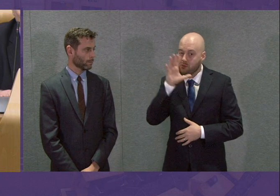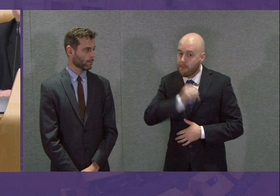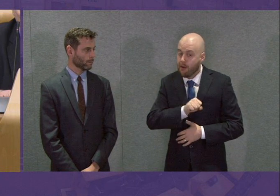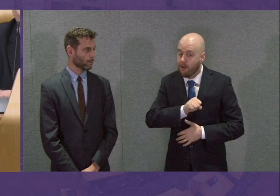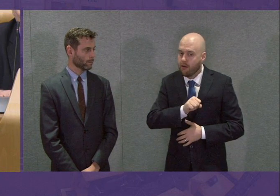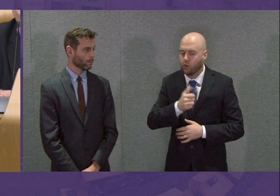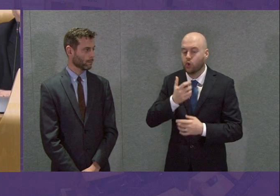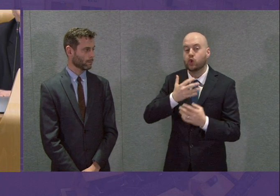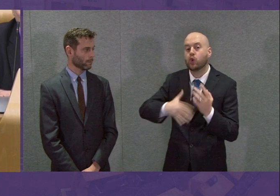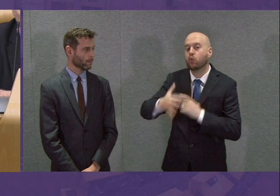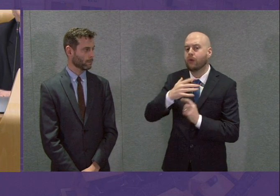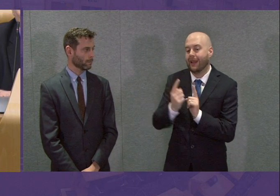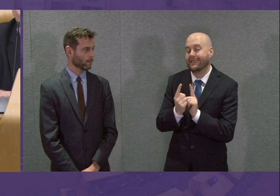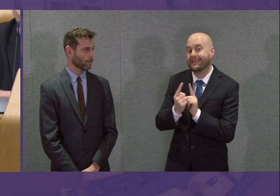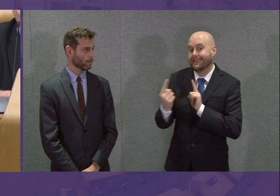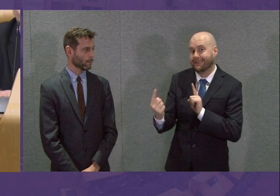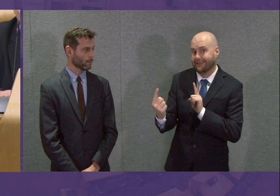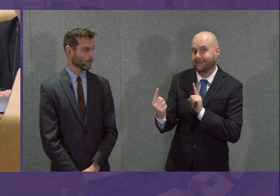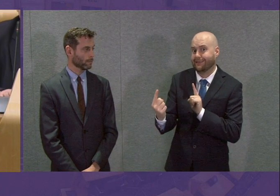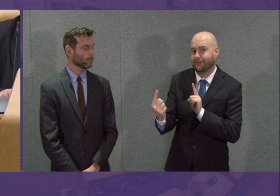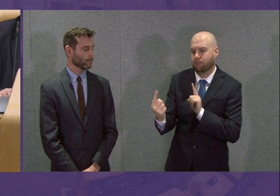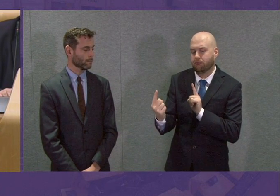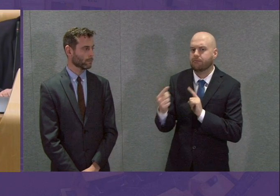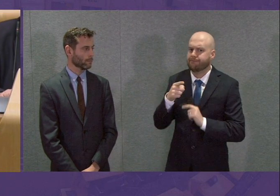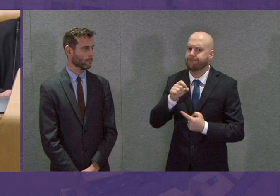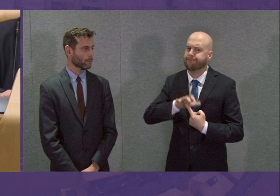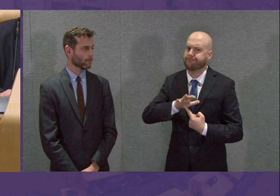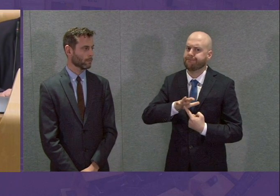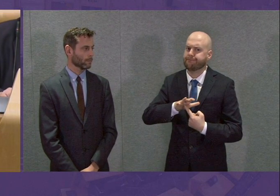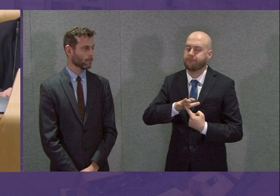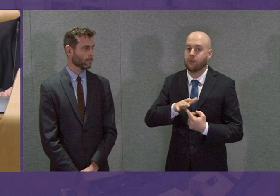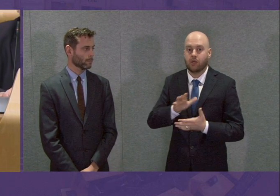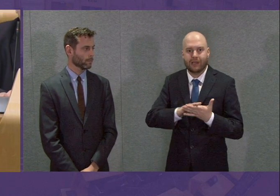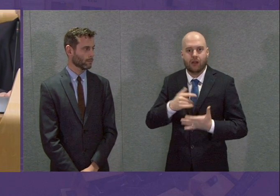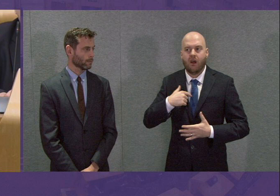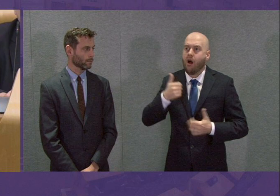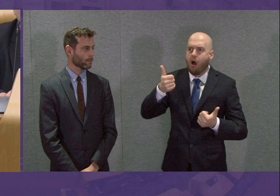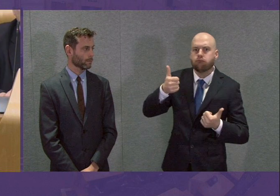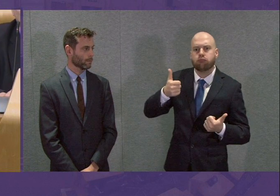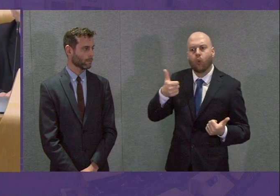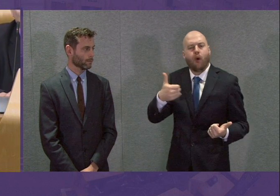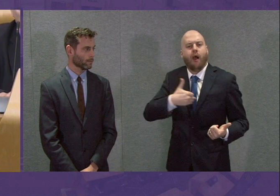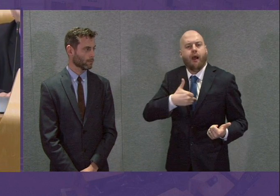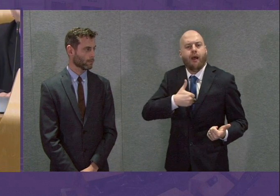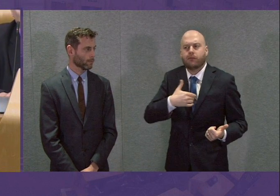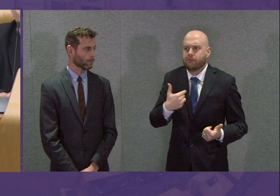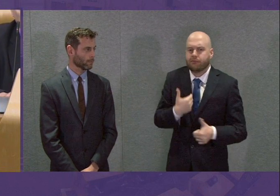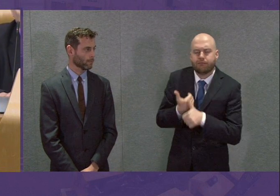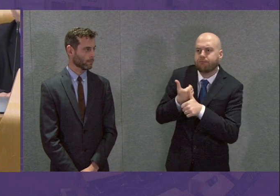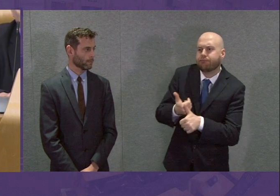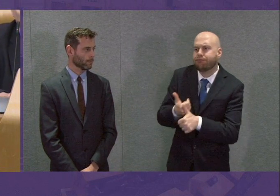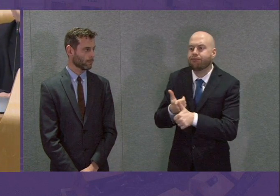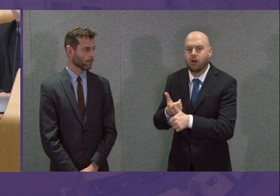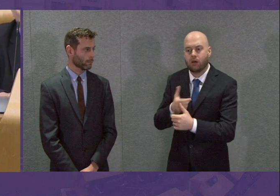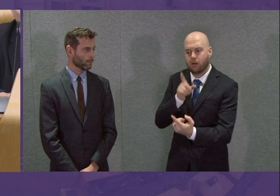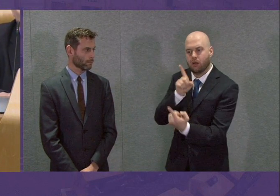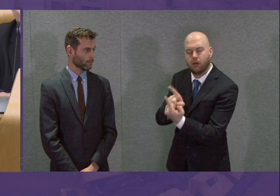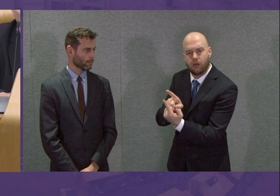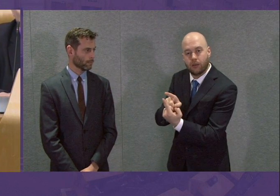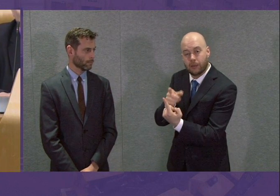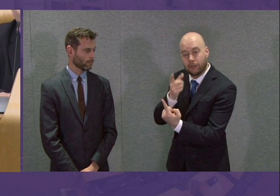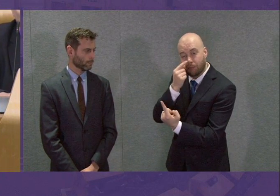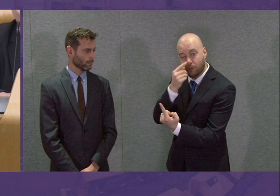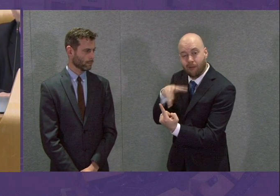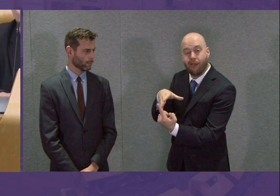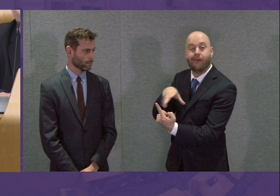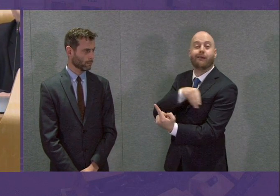voluntary community help may become more difficult. How can the government and MSPs make sure that people know